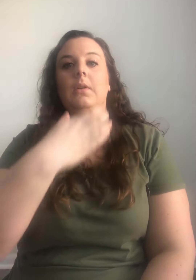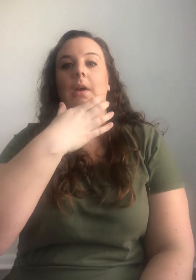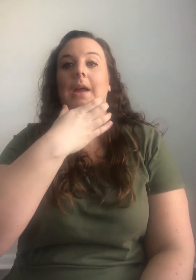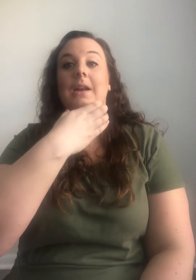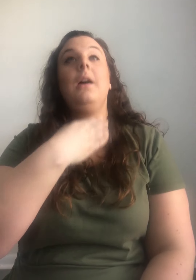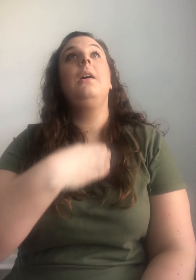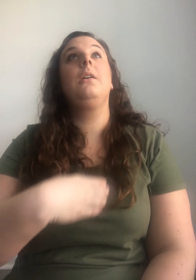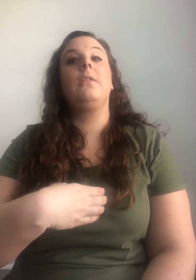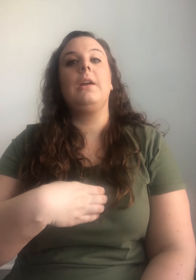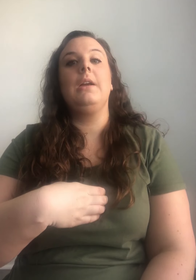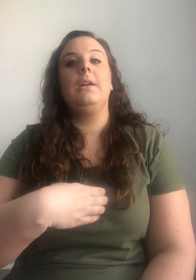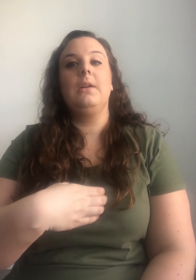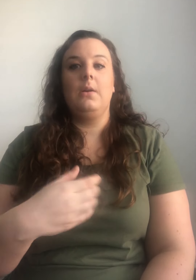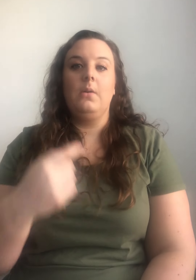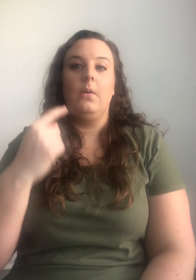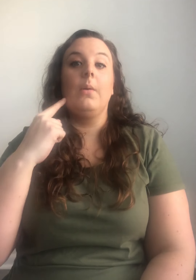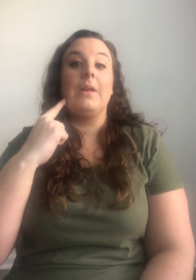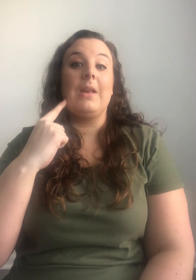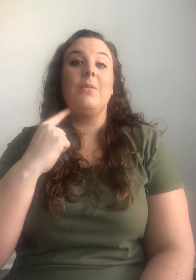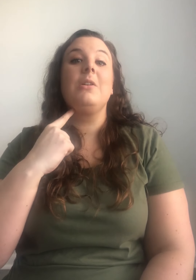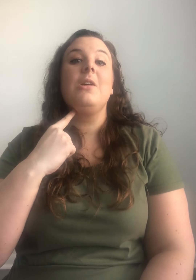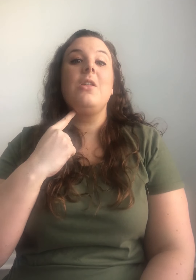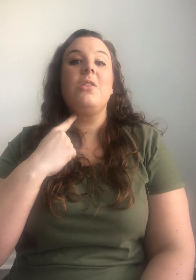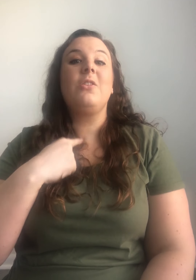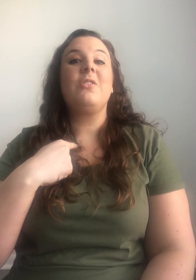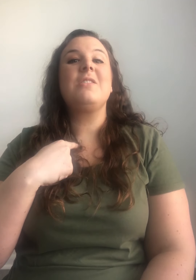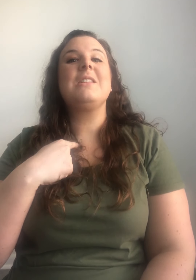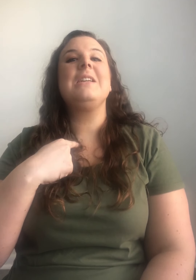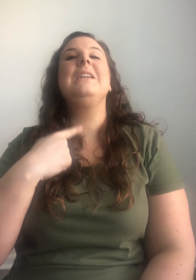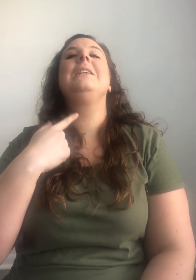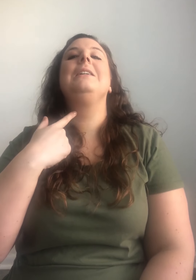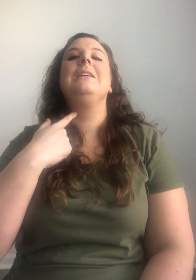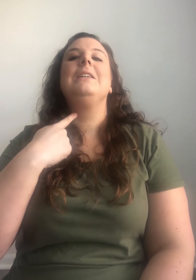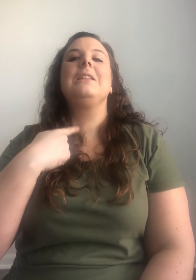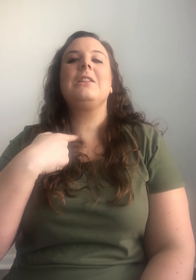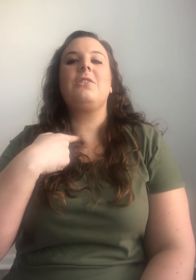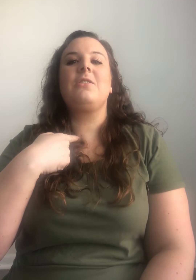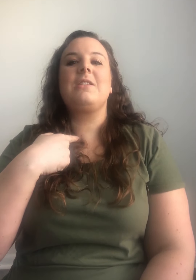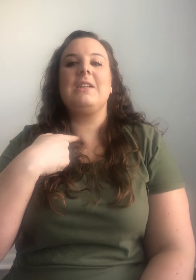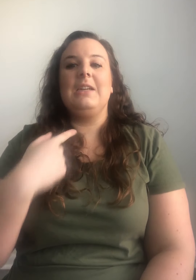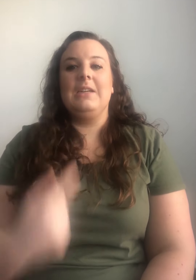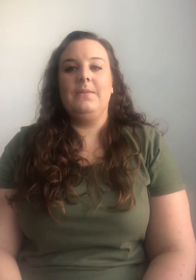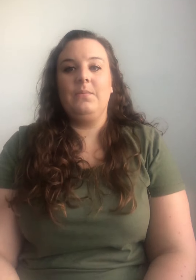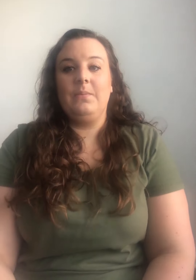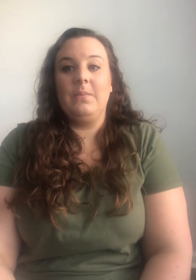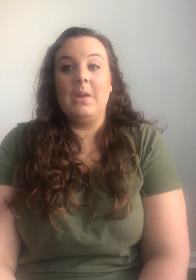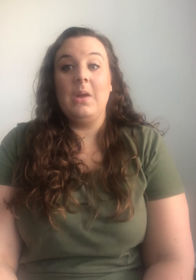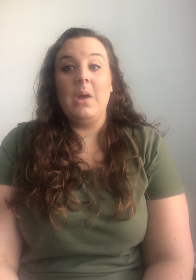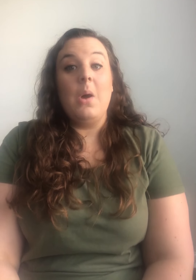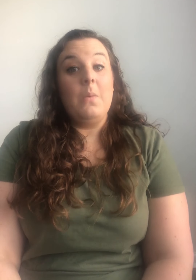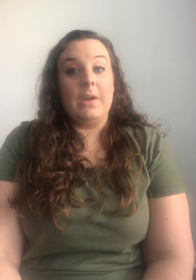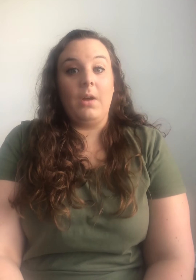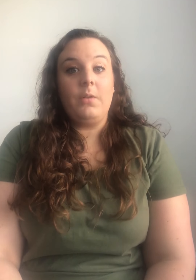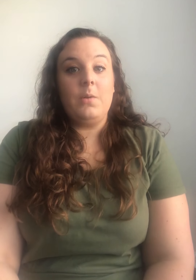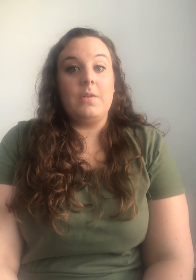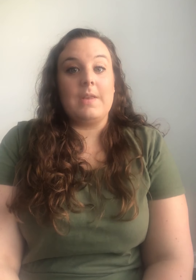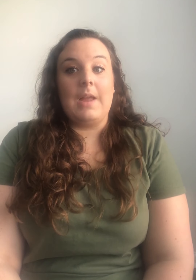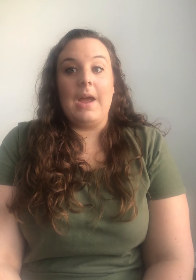Again, hungry. We can say we're thirsty. Thirsty. We can also use this time